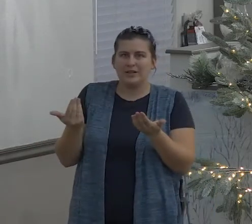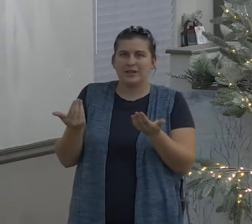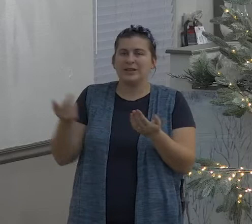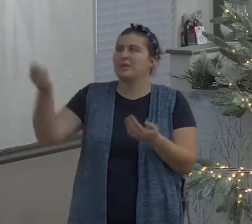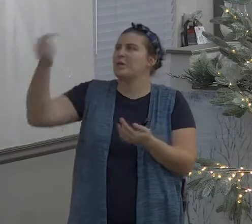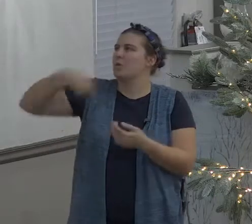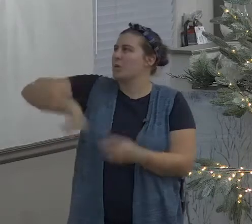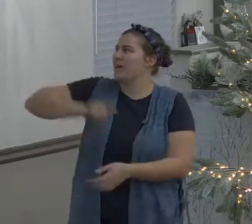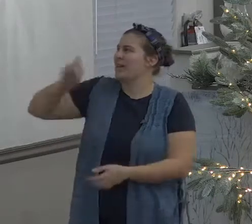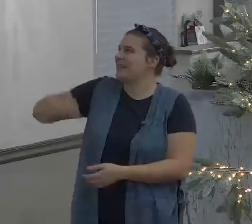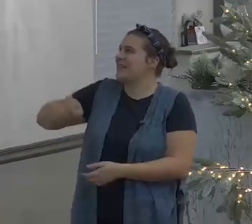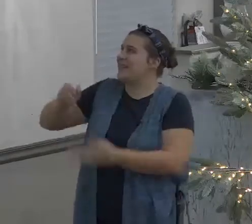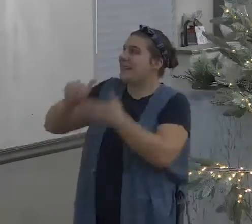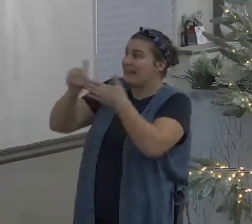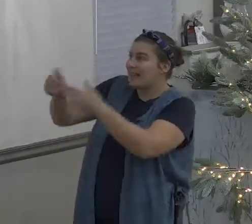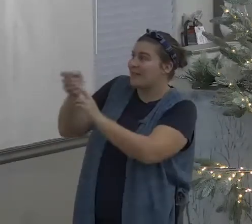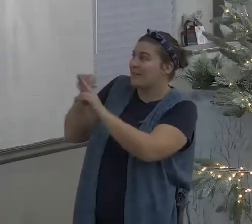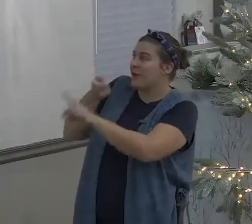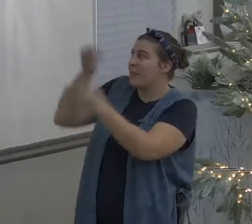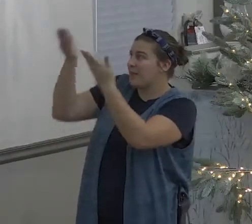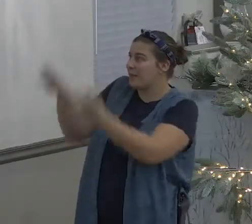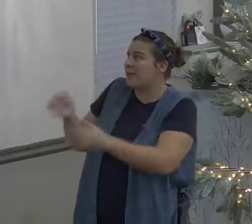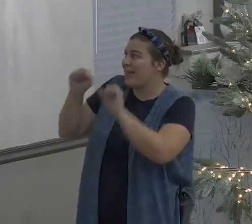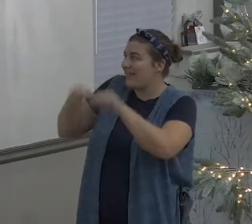we desperately need direction